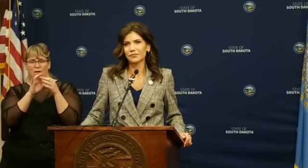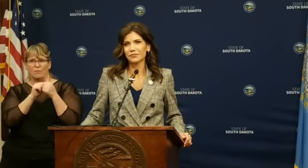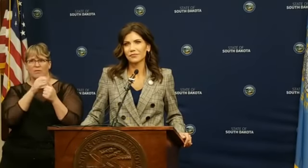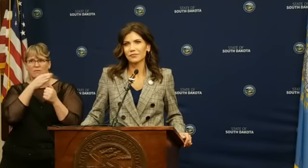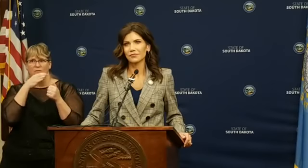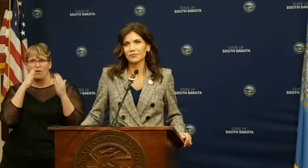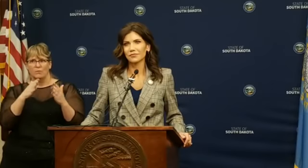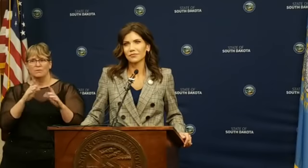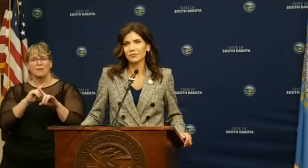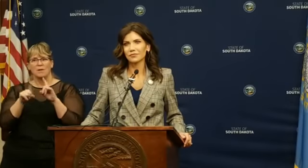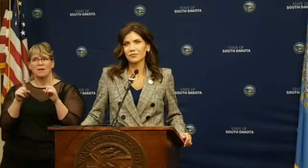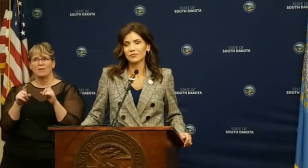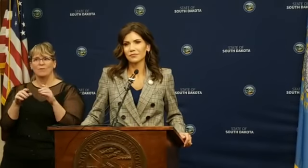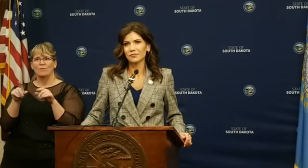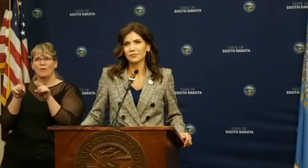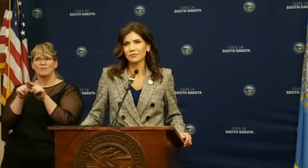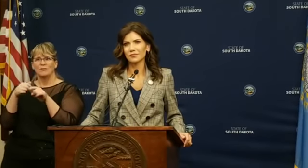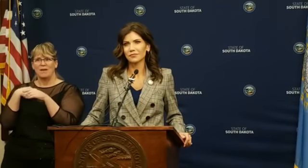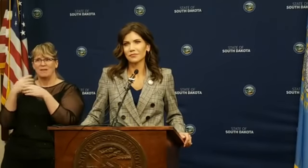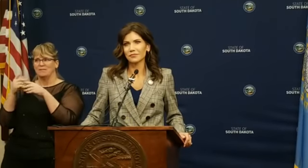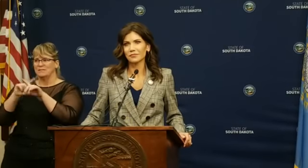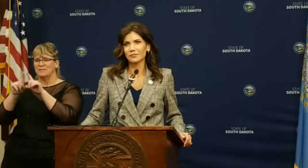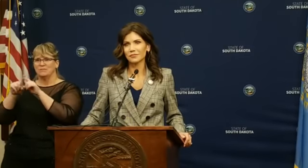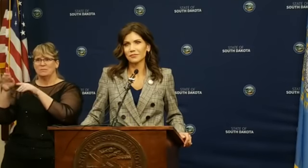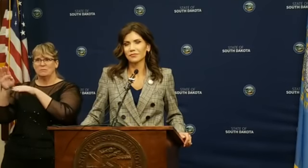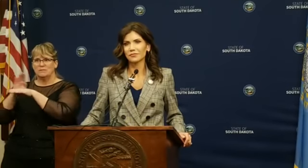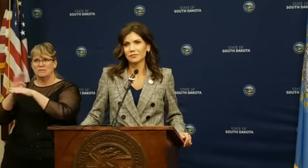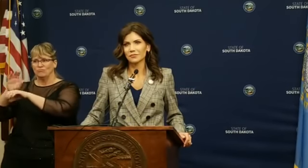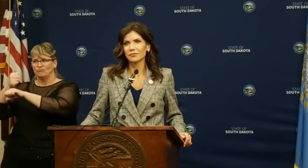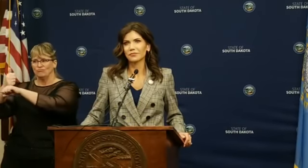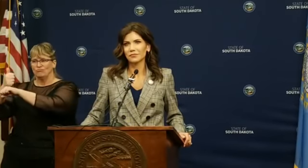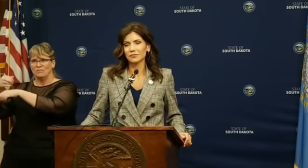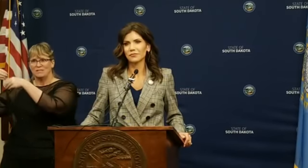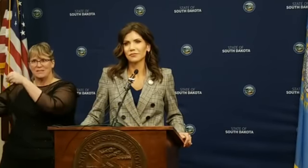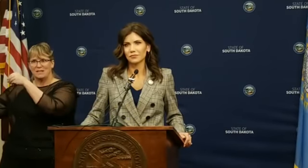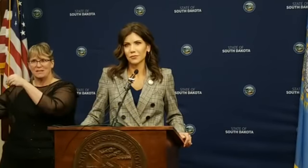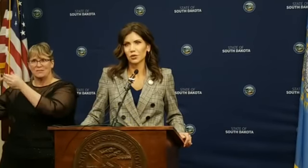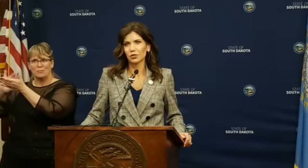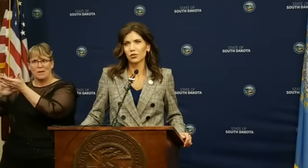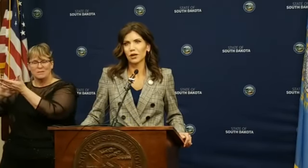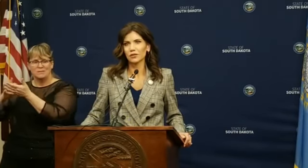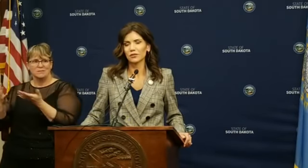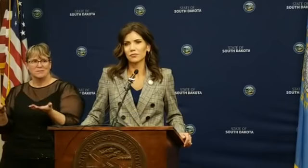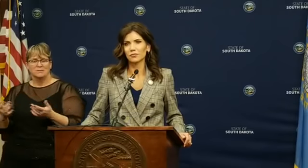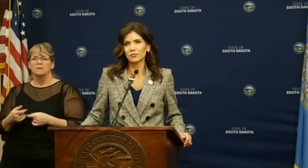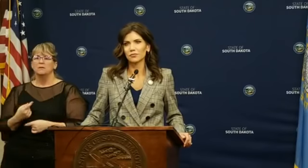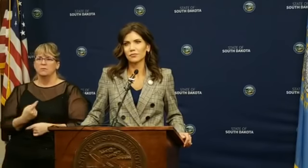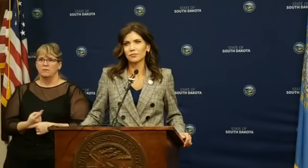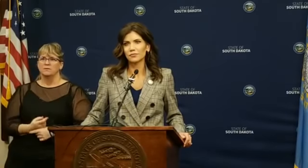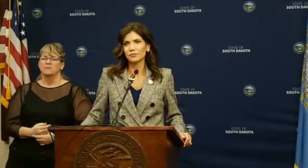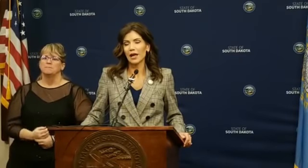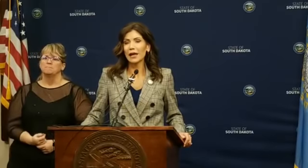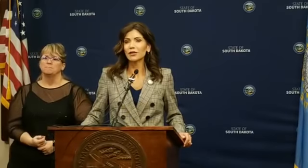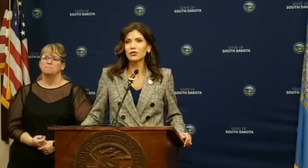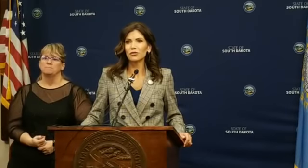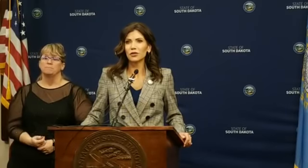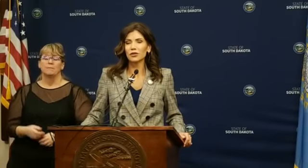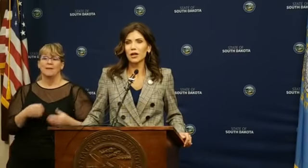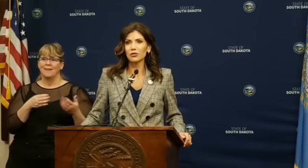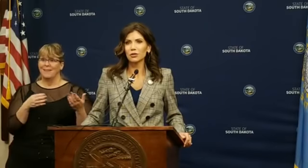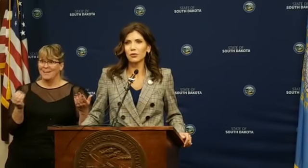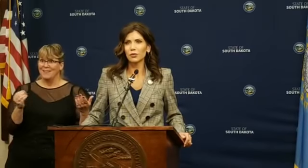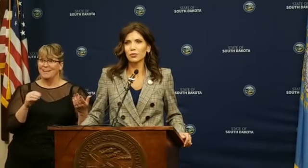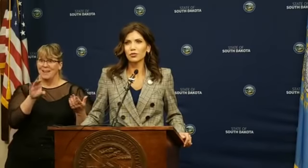way, dispensaries are going to sell it, but they're going to be selling it as medicine. Correct. And